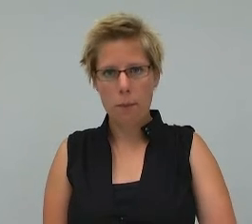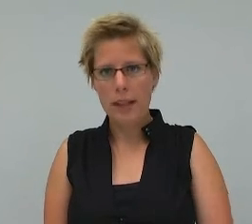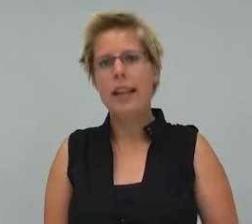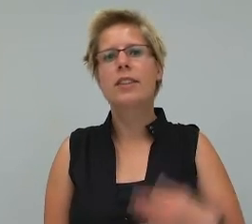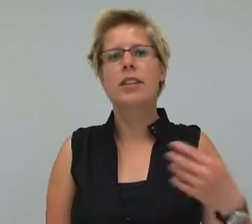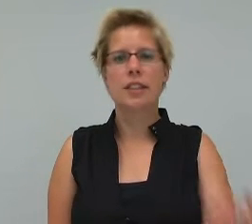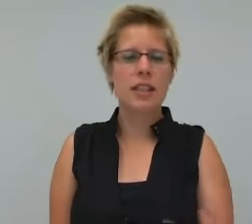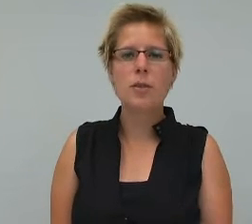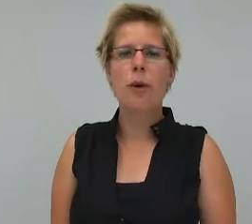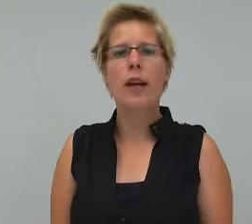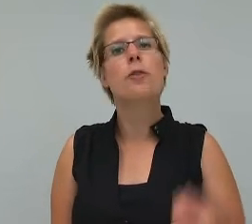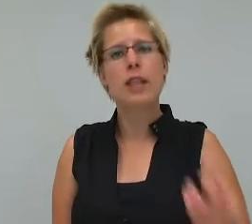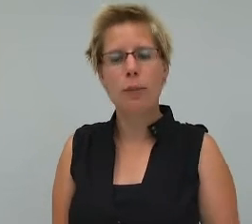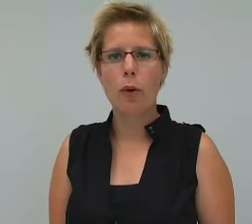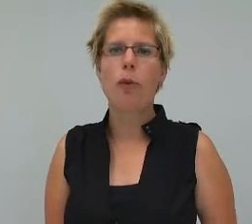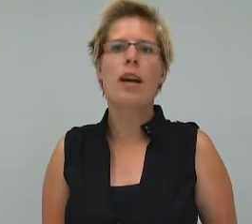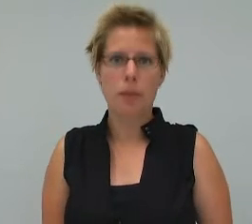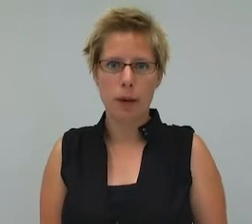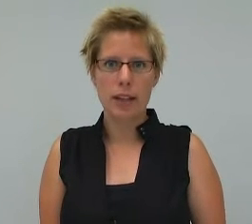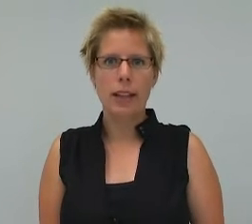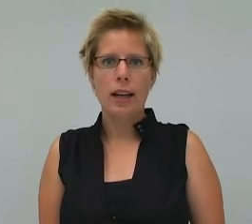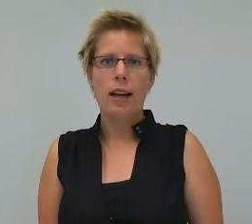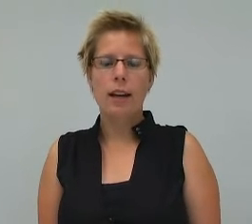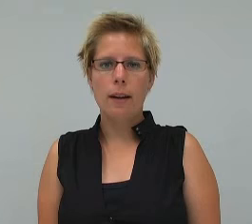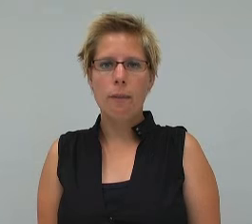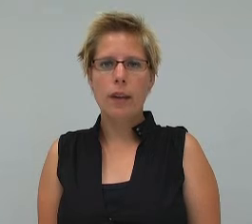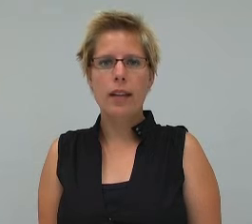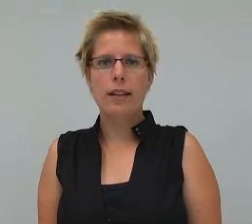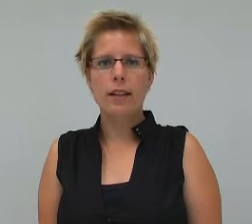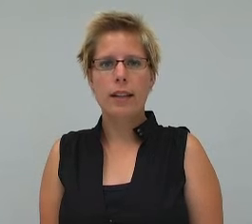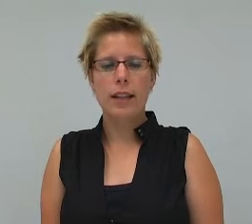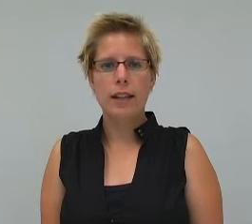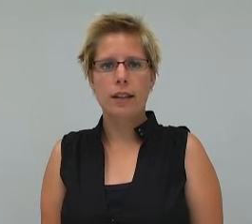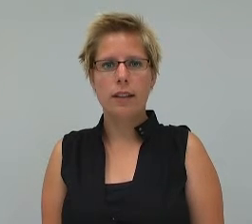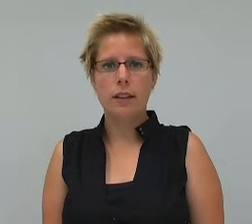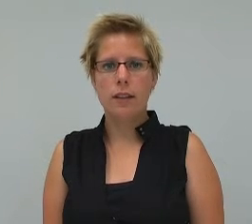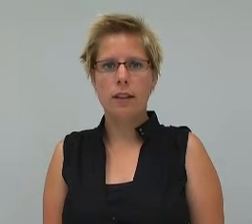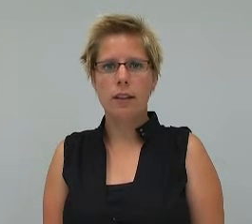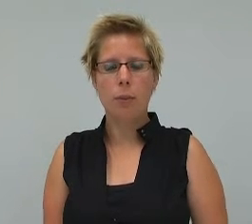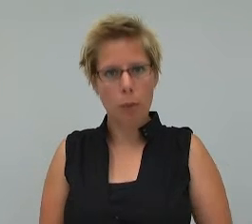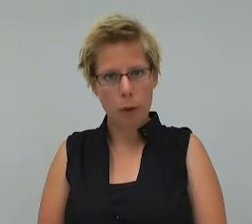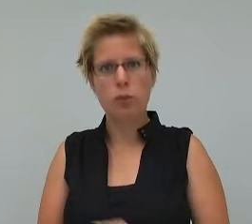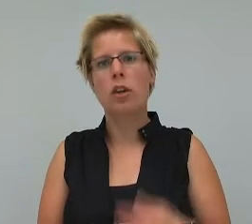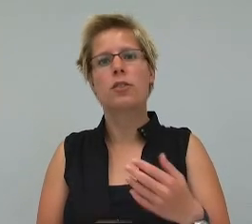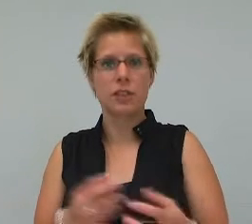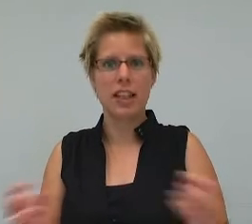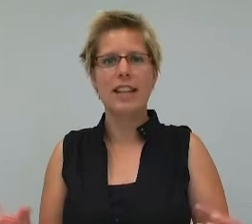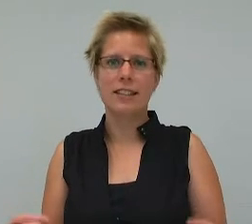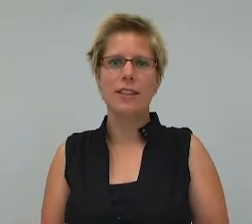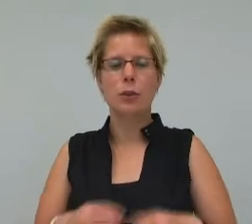are made accessible and readable for everybody. And the proposals are translated into